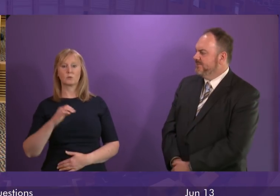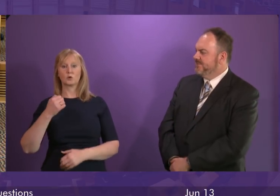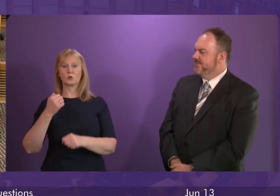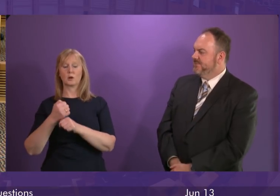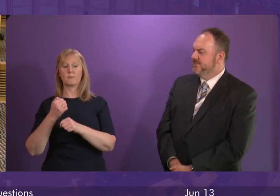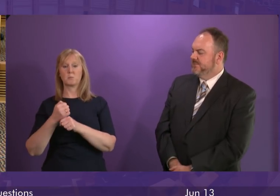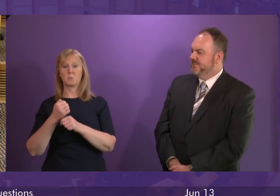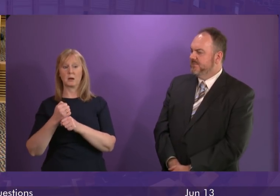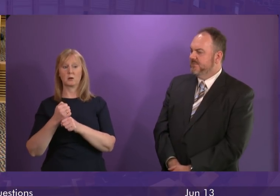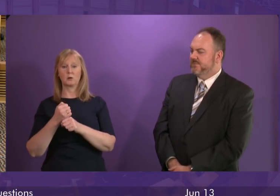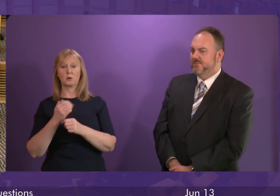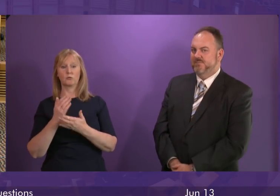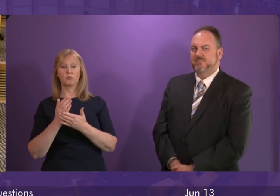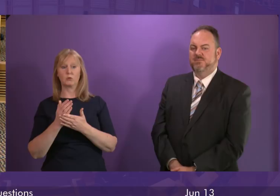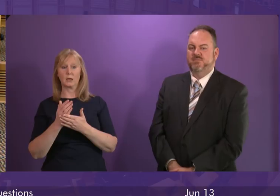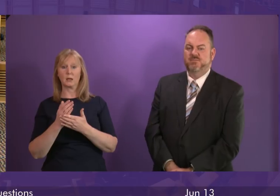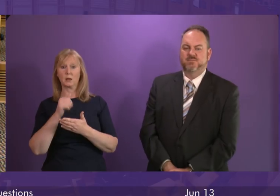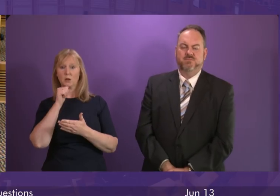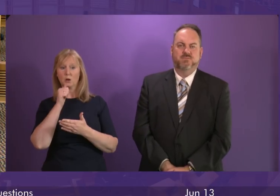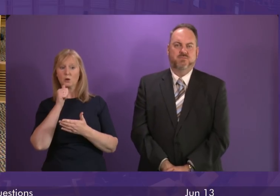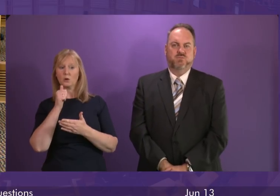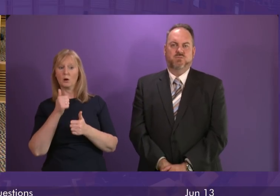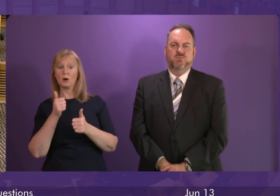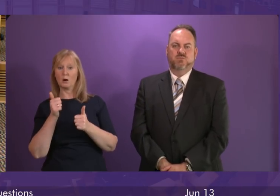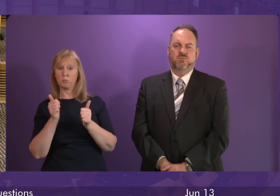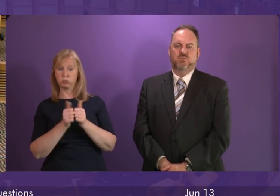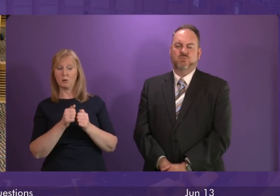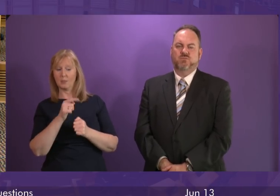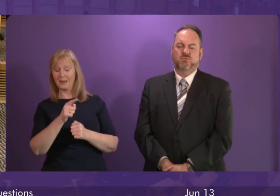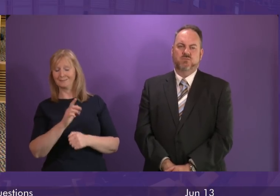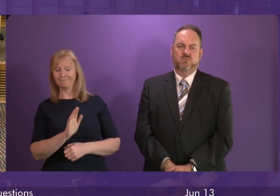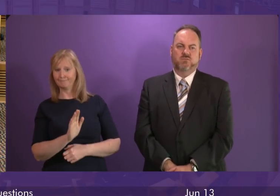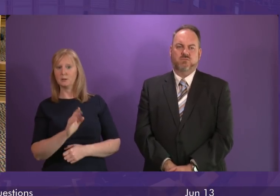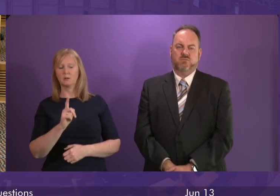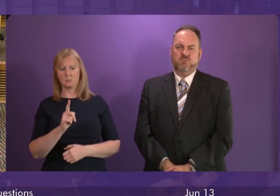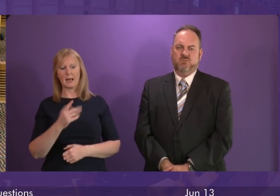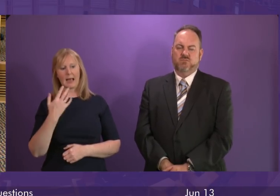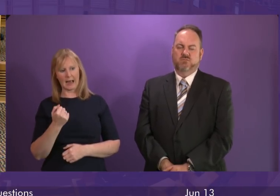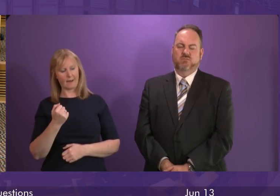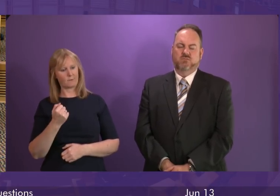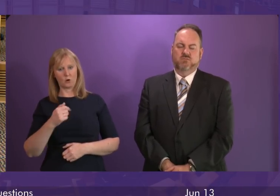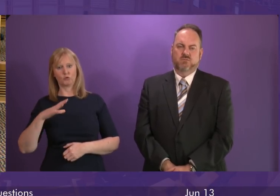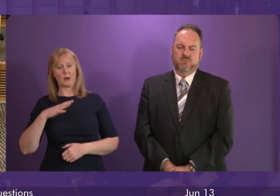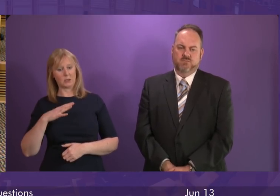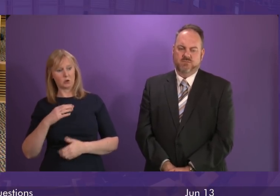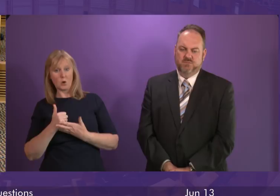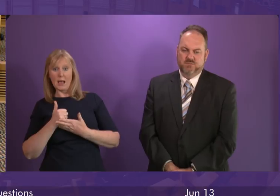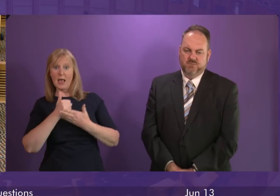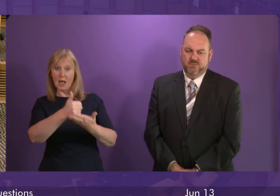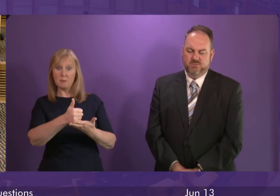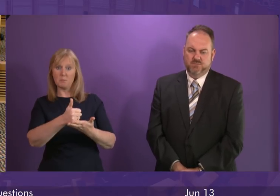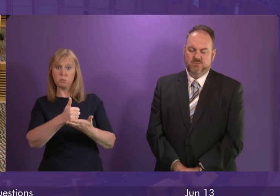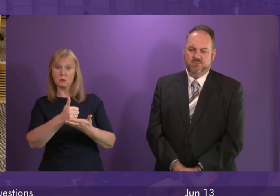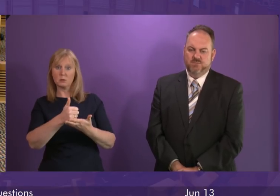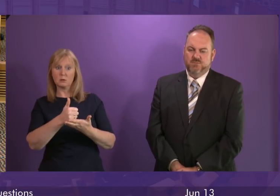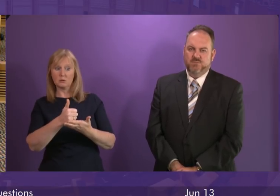Government is not a party to this dispute and I'm sure that is appreciated. That said the Scottish Government always stand ready to help if there is help that we can provide to help